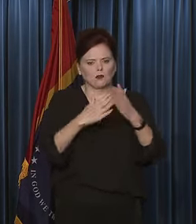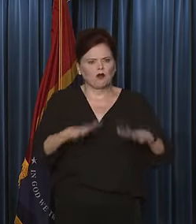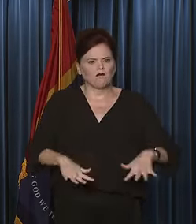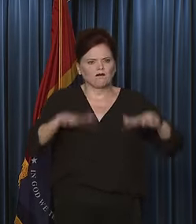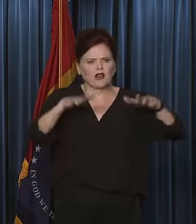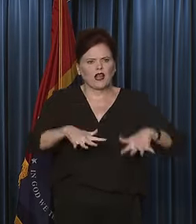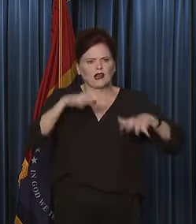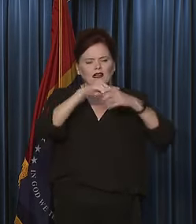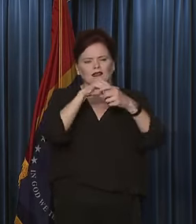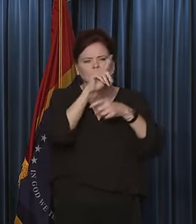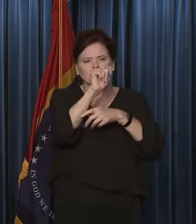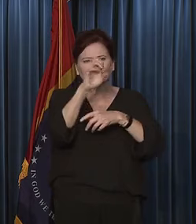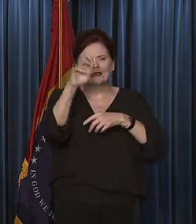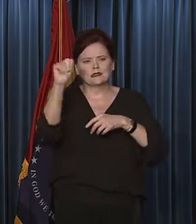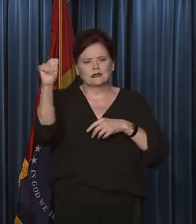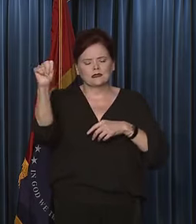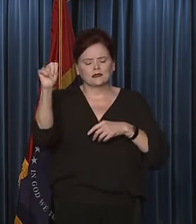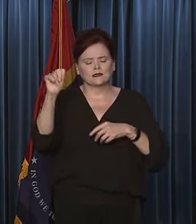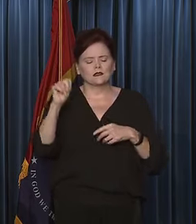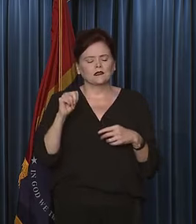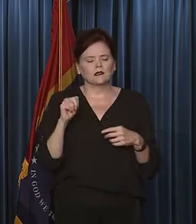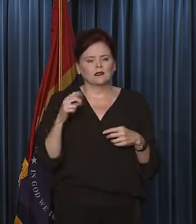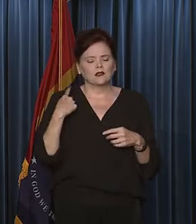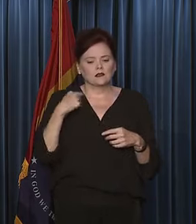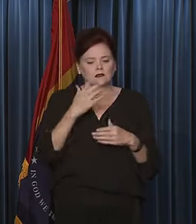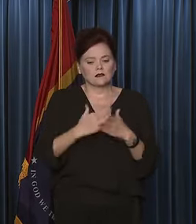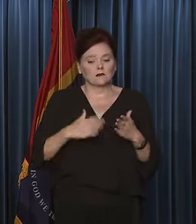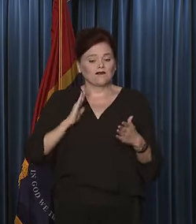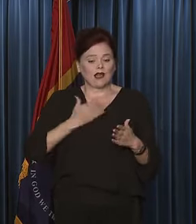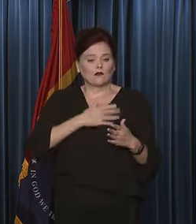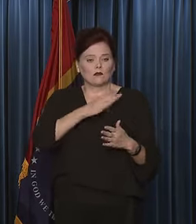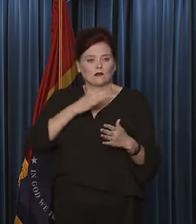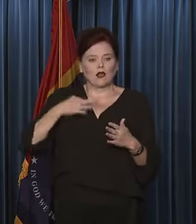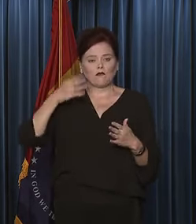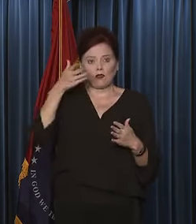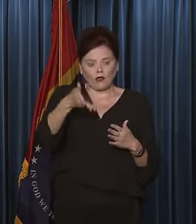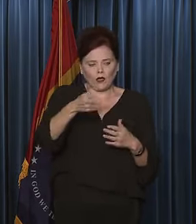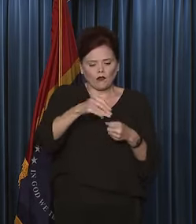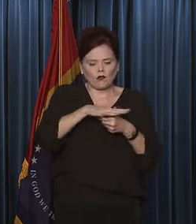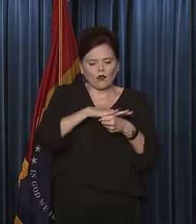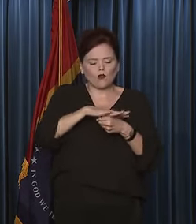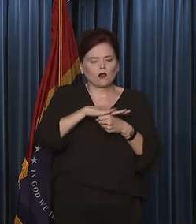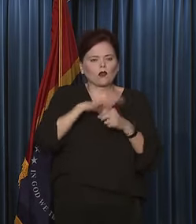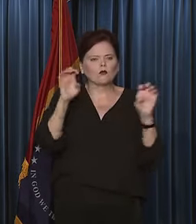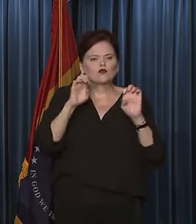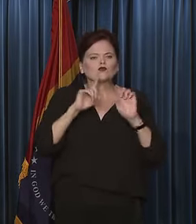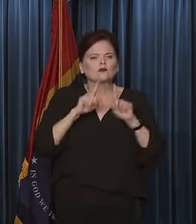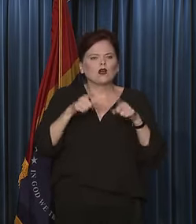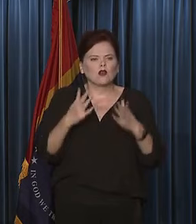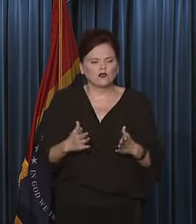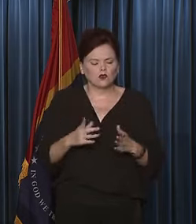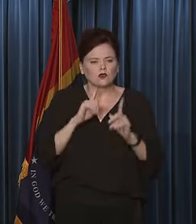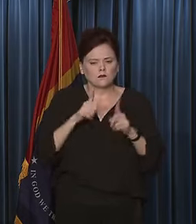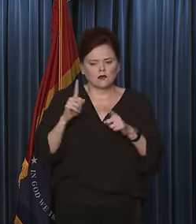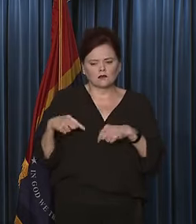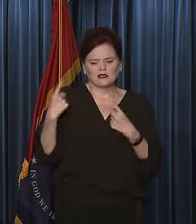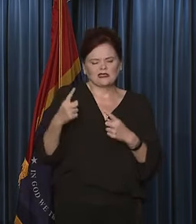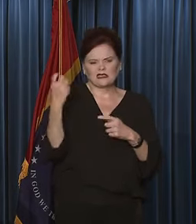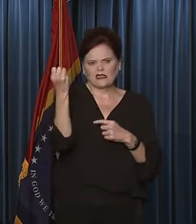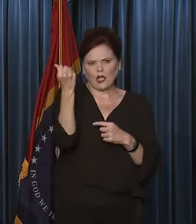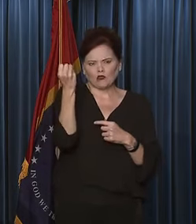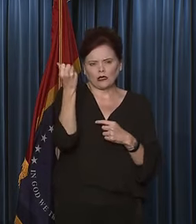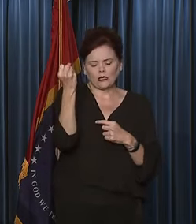flooding in Tennessee. And we've had some of our staff there as well as the local emergency responders. We've been responding to that since Saturday.